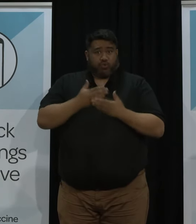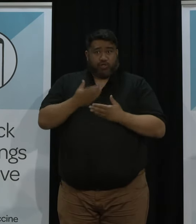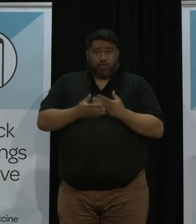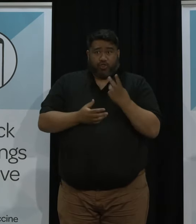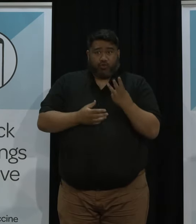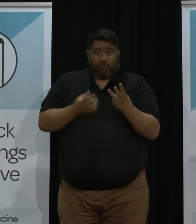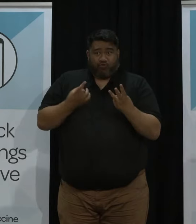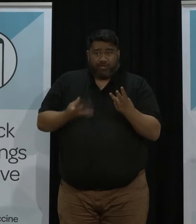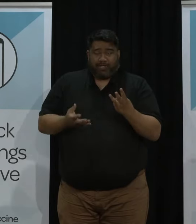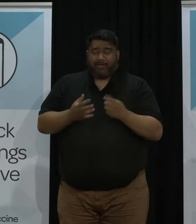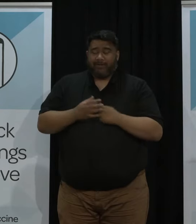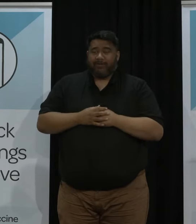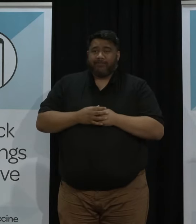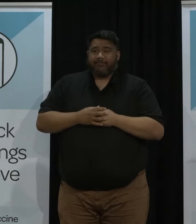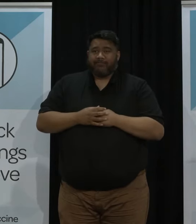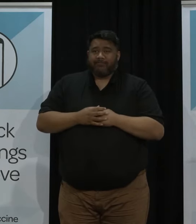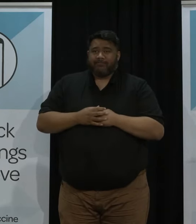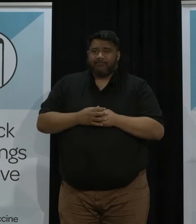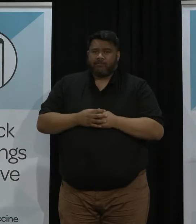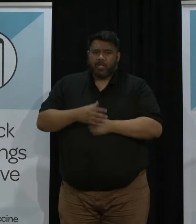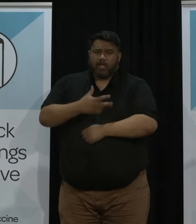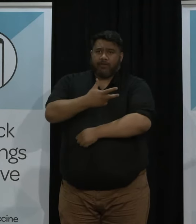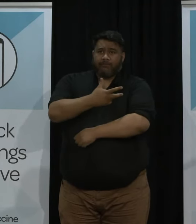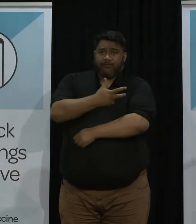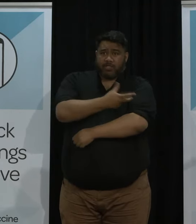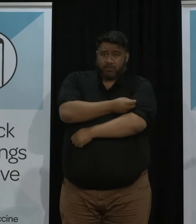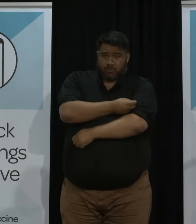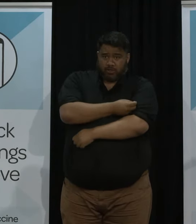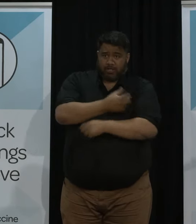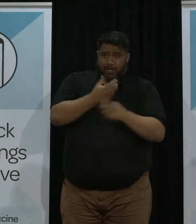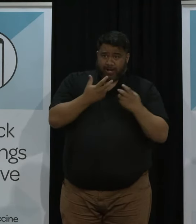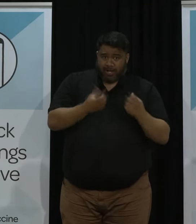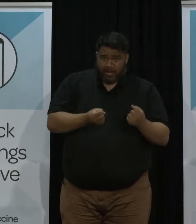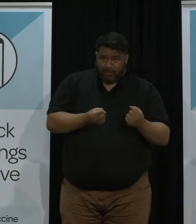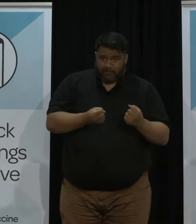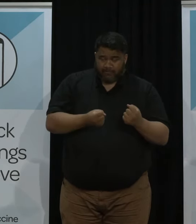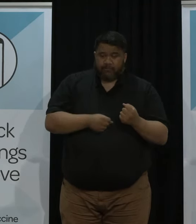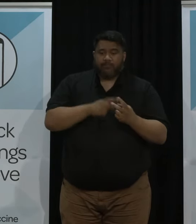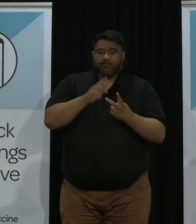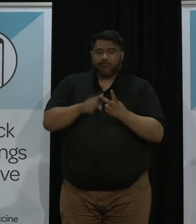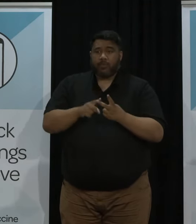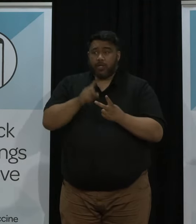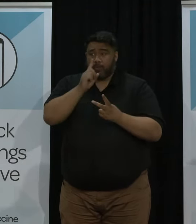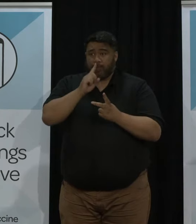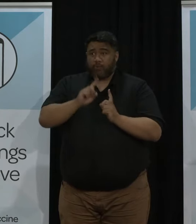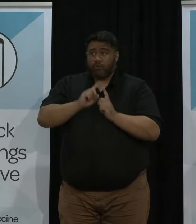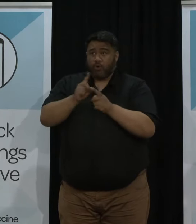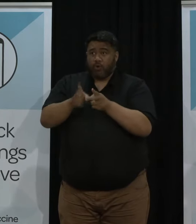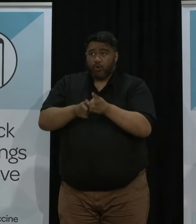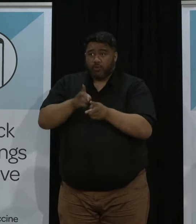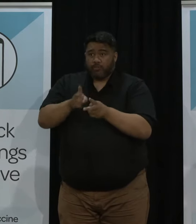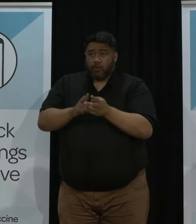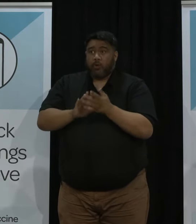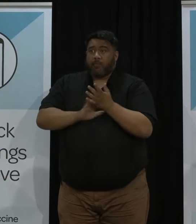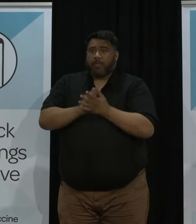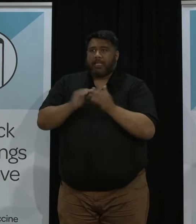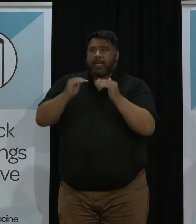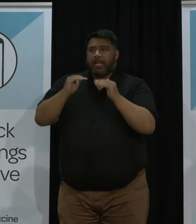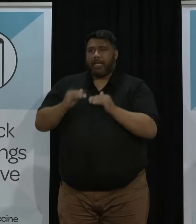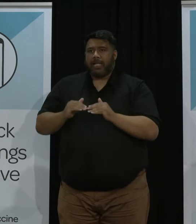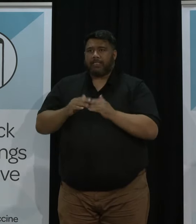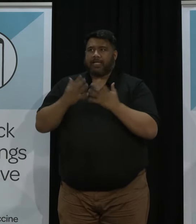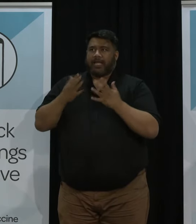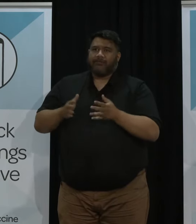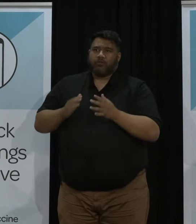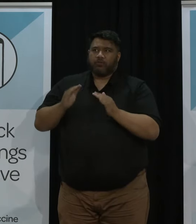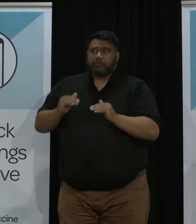Alongside vaccinations our hospital treatments are already reducing the likelihood of people needing ICU care and for a range of